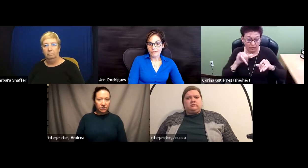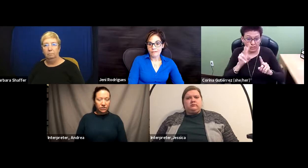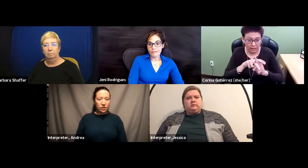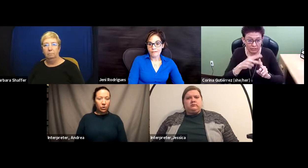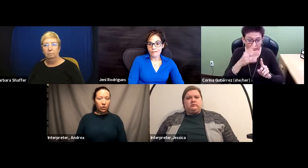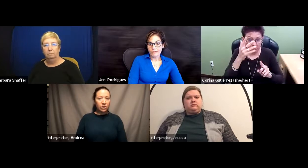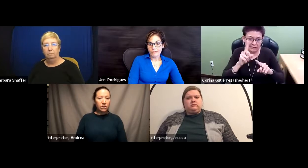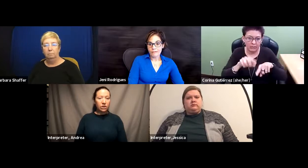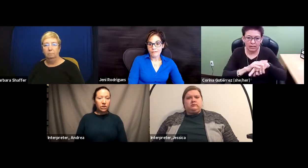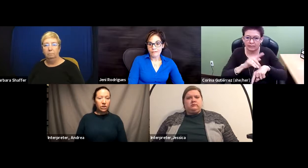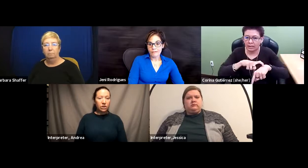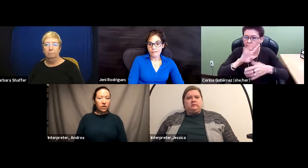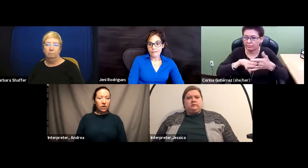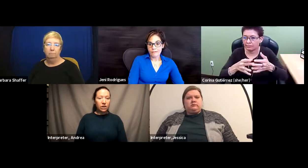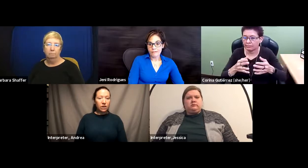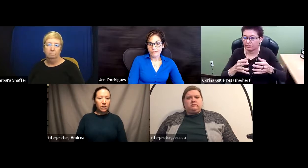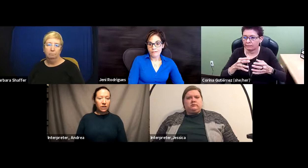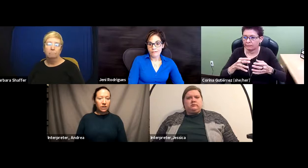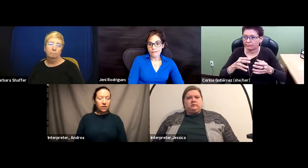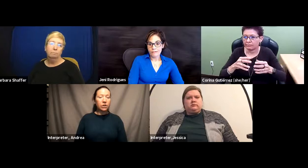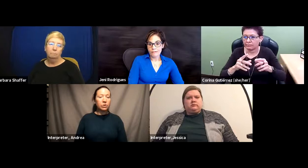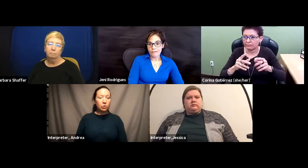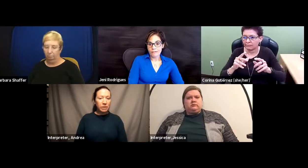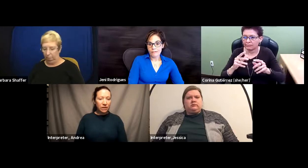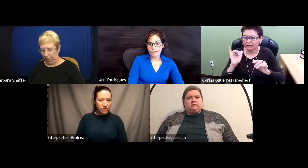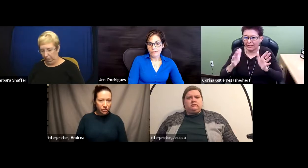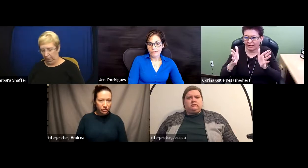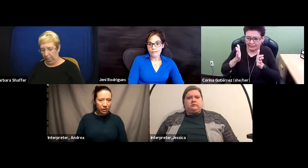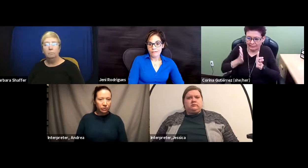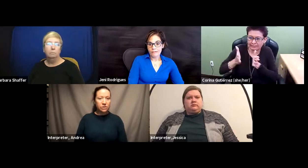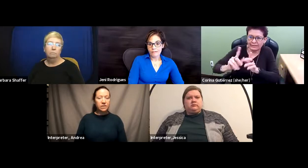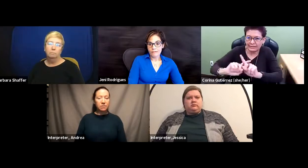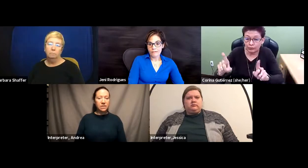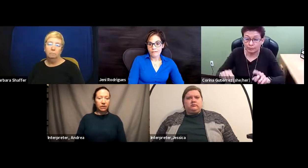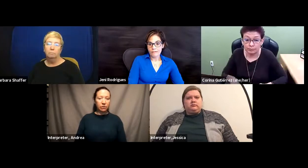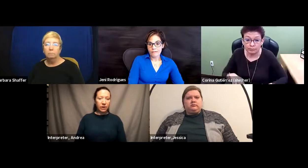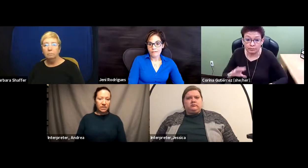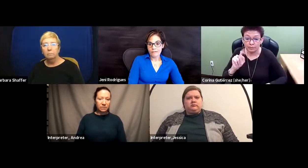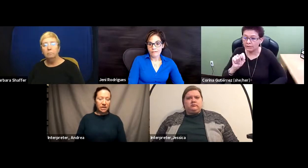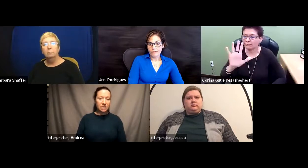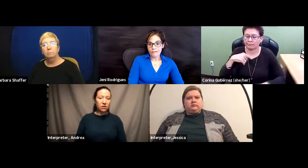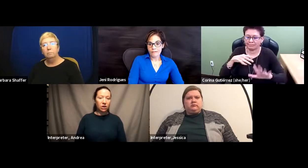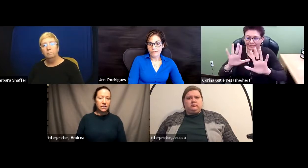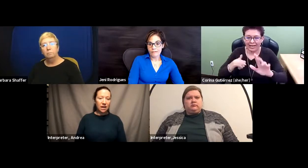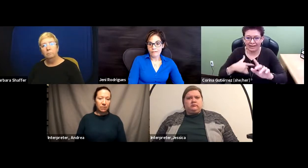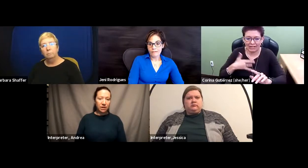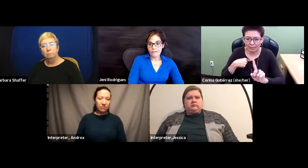So, you know, you make your decision about accepting that request based on time and